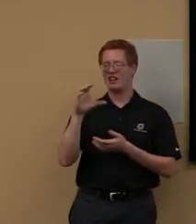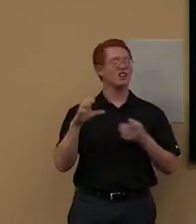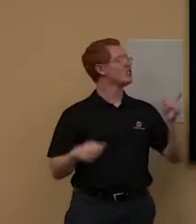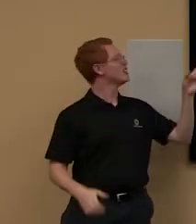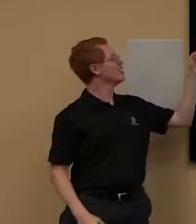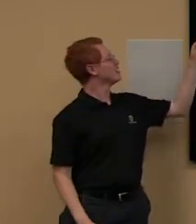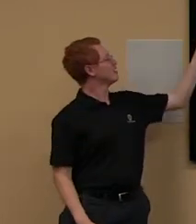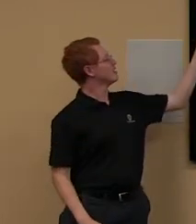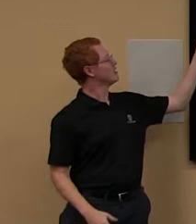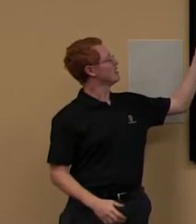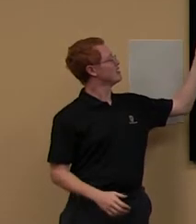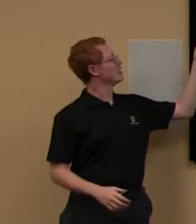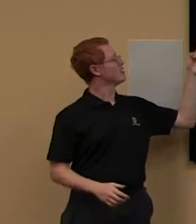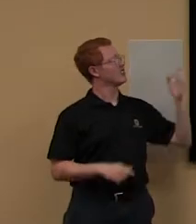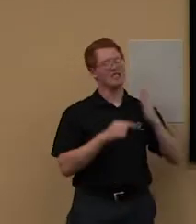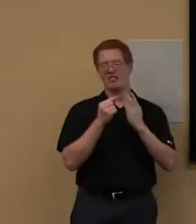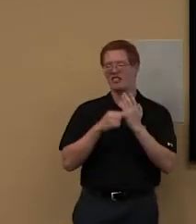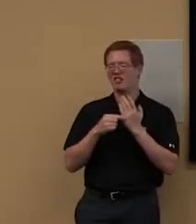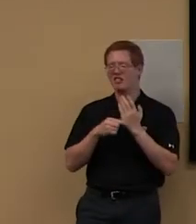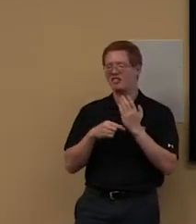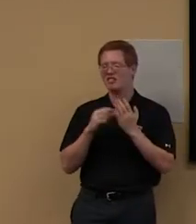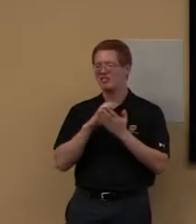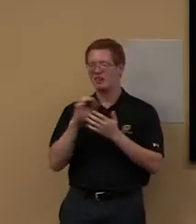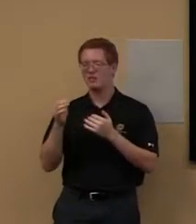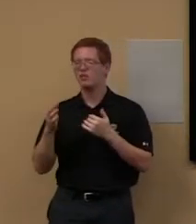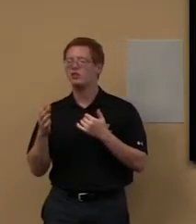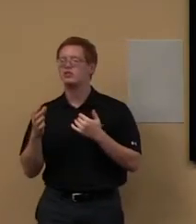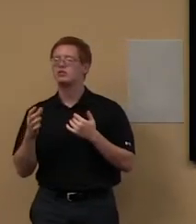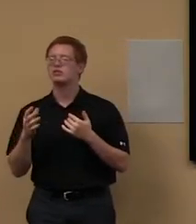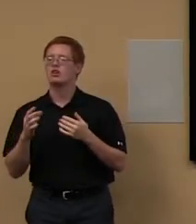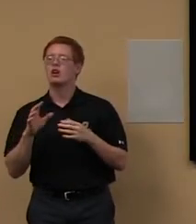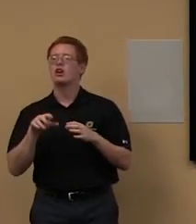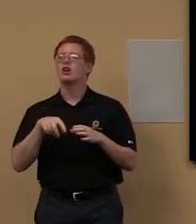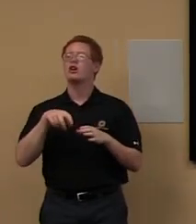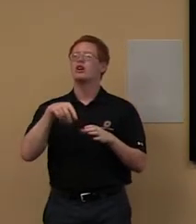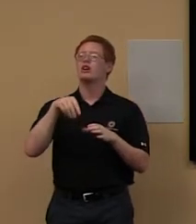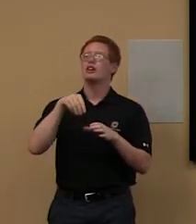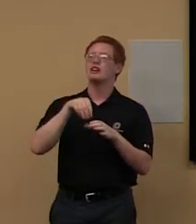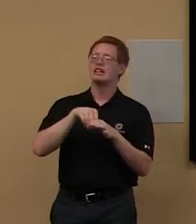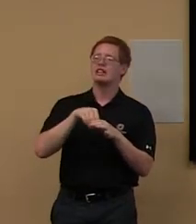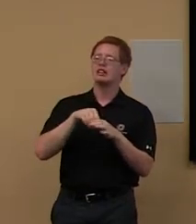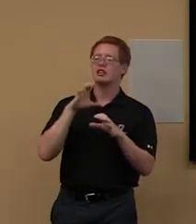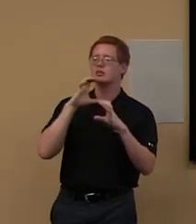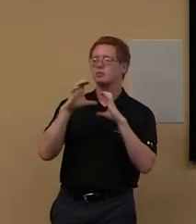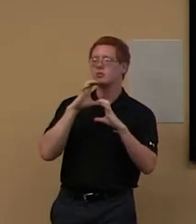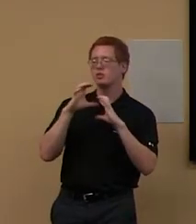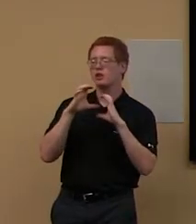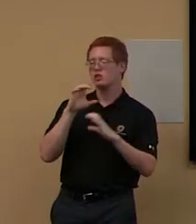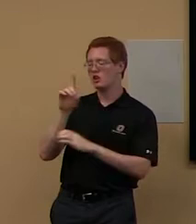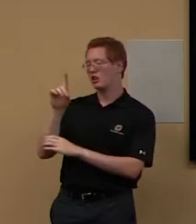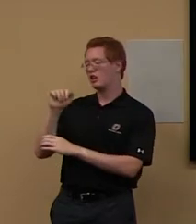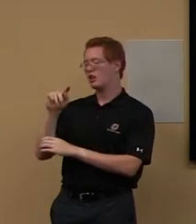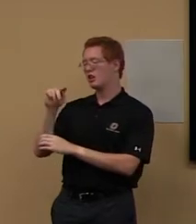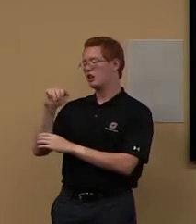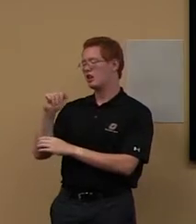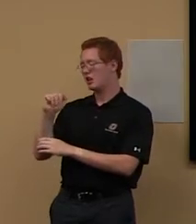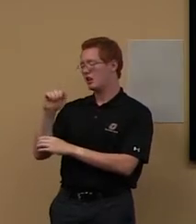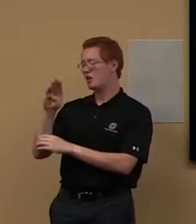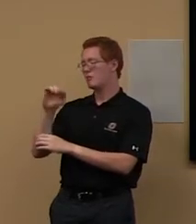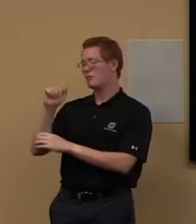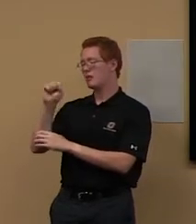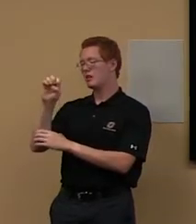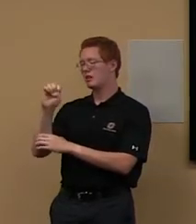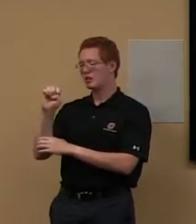into the communication database. That's probably where you're going to find your articles because going through 1100 here is just,